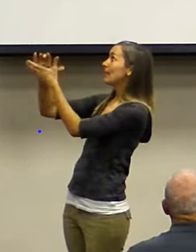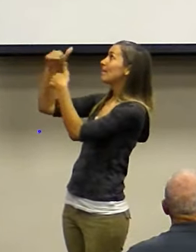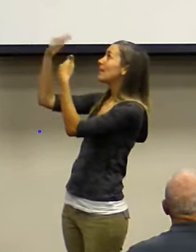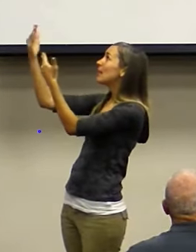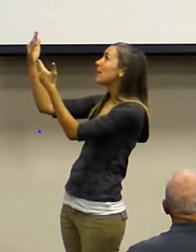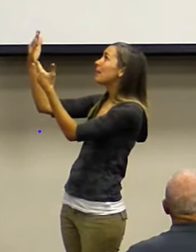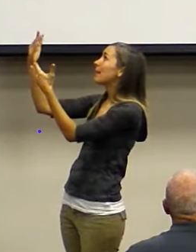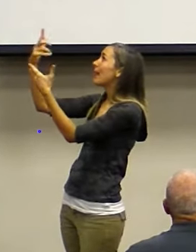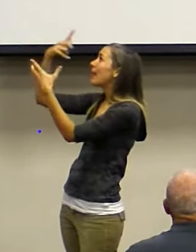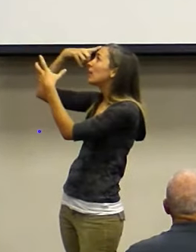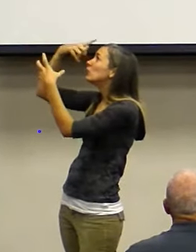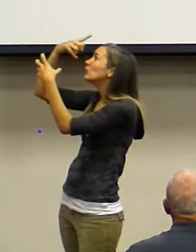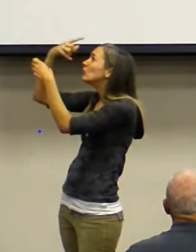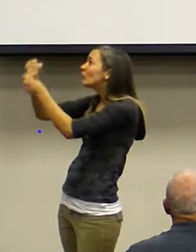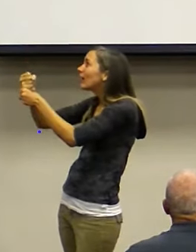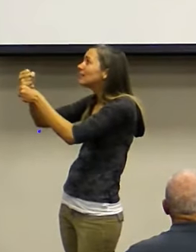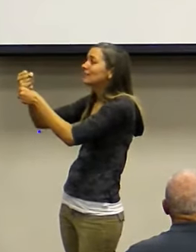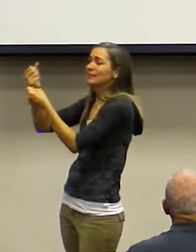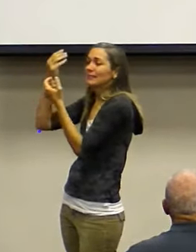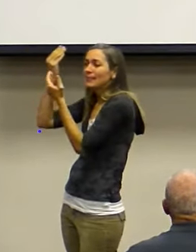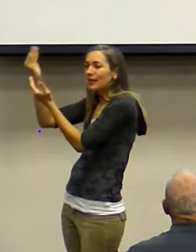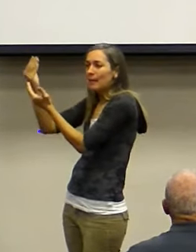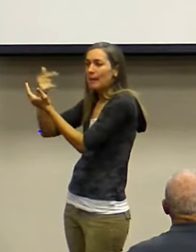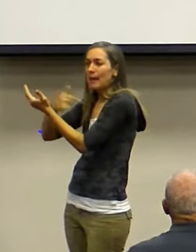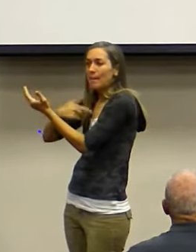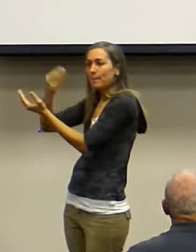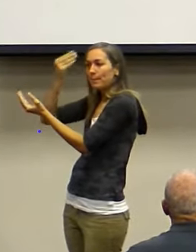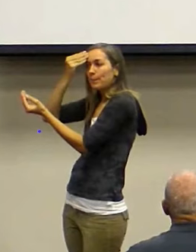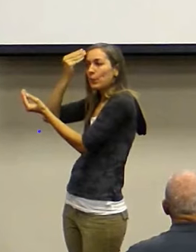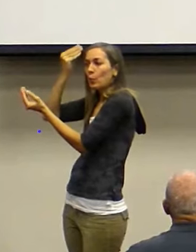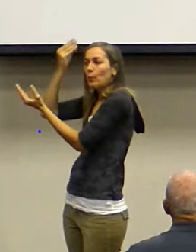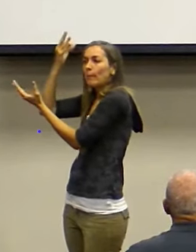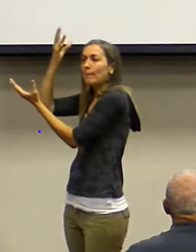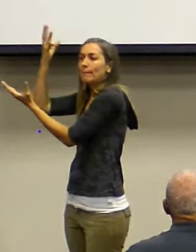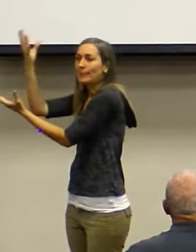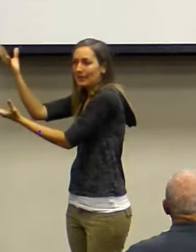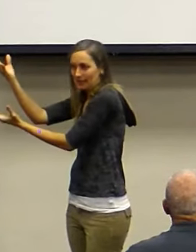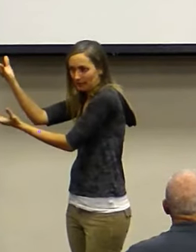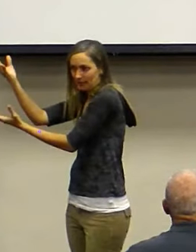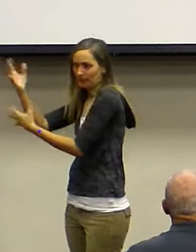I trust what I believe in. And I am obedient to that.